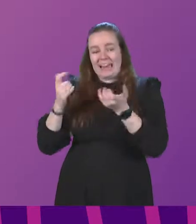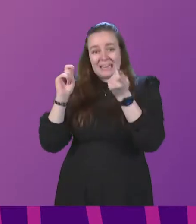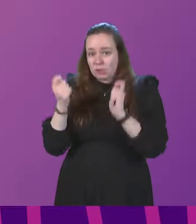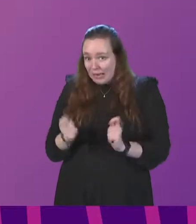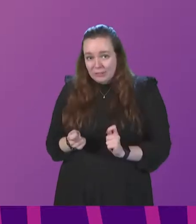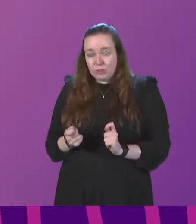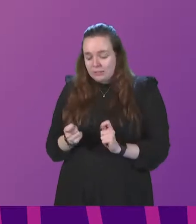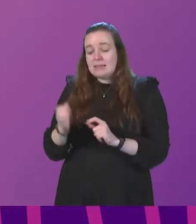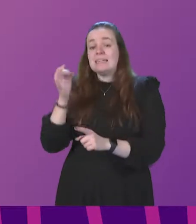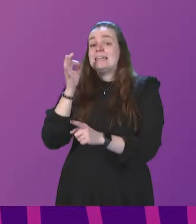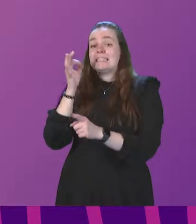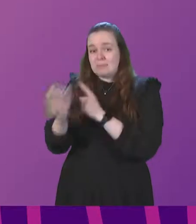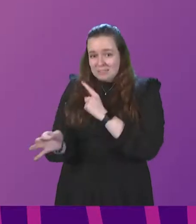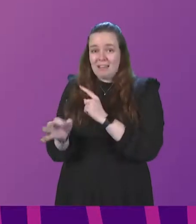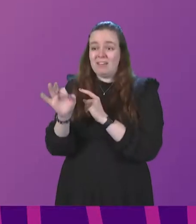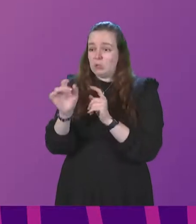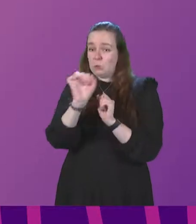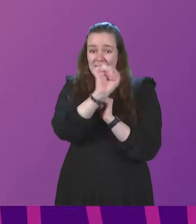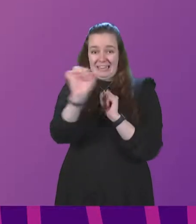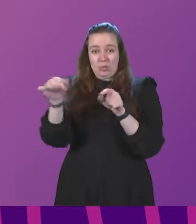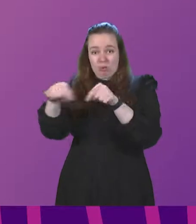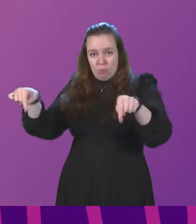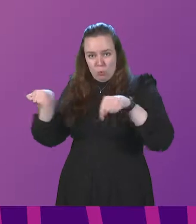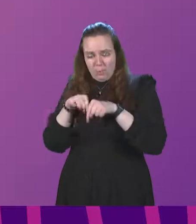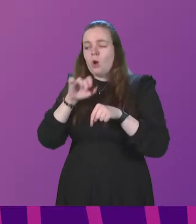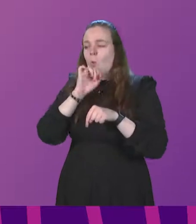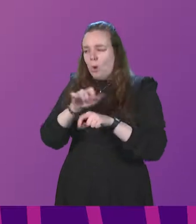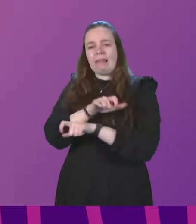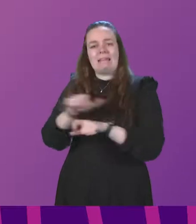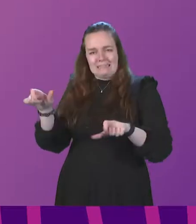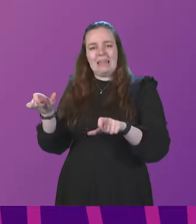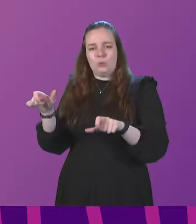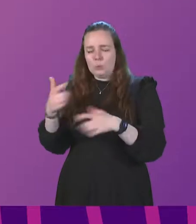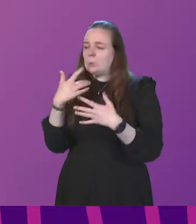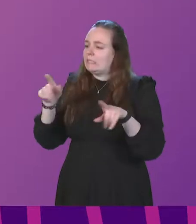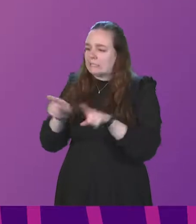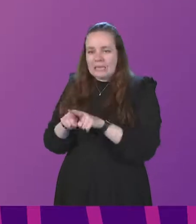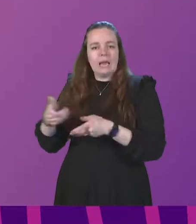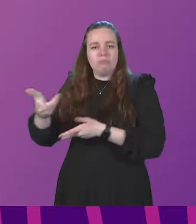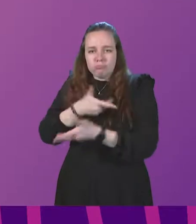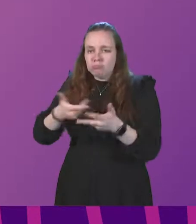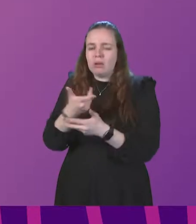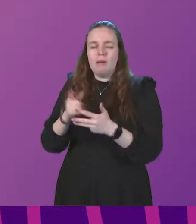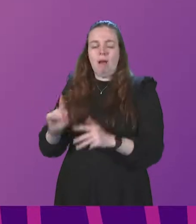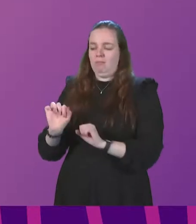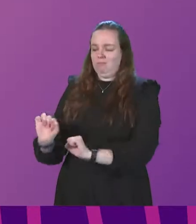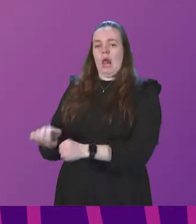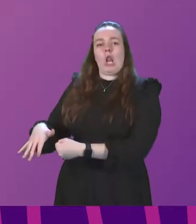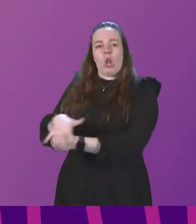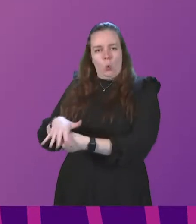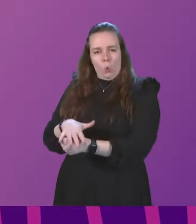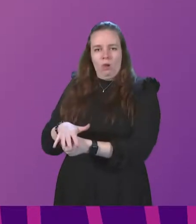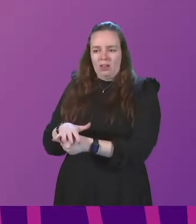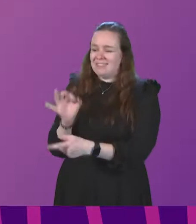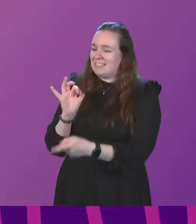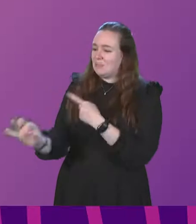specific to the requirement of each room, will, of course, continue to have those same discussions, but at a very local level, specific